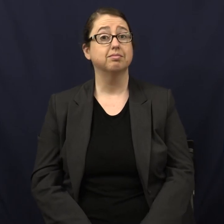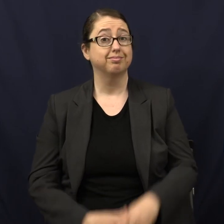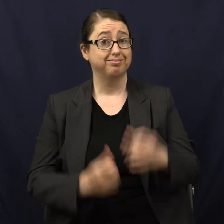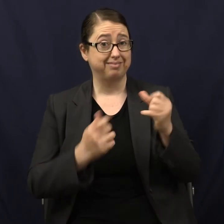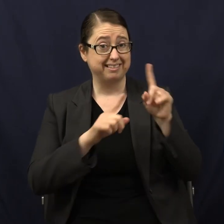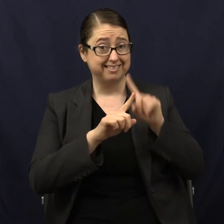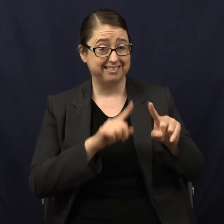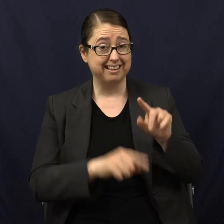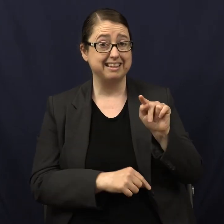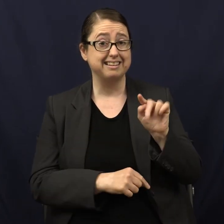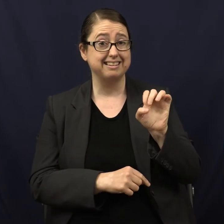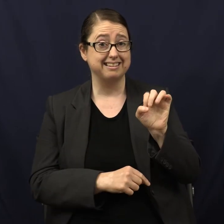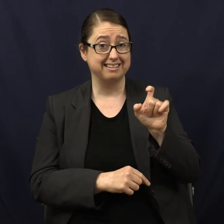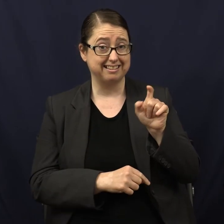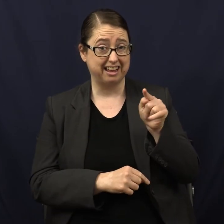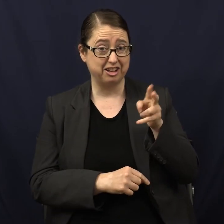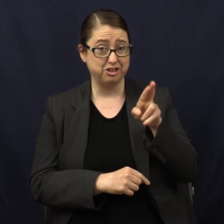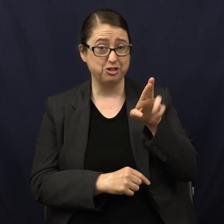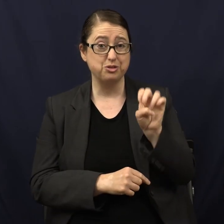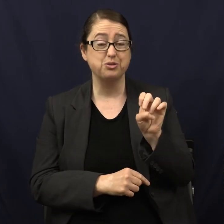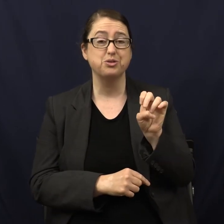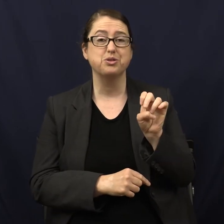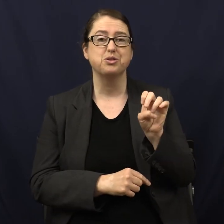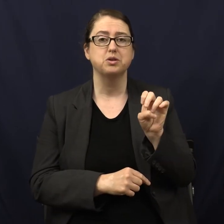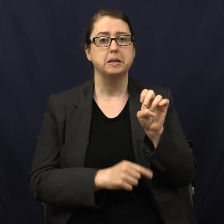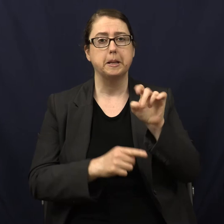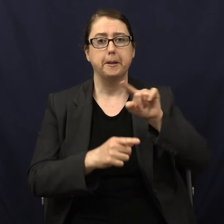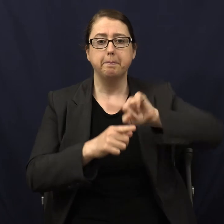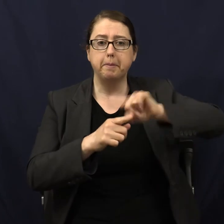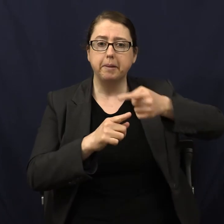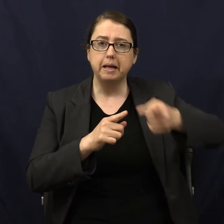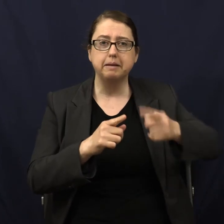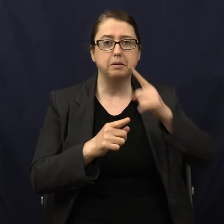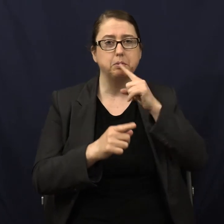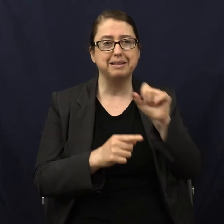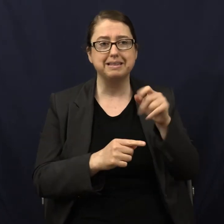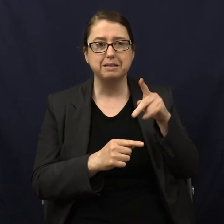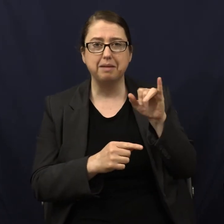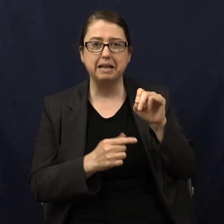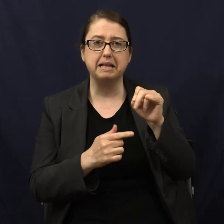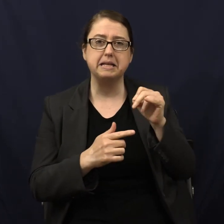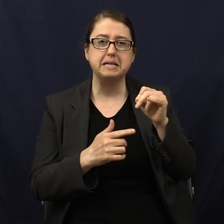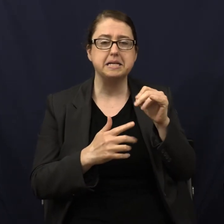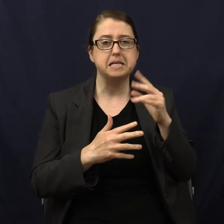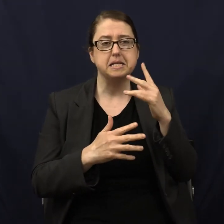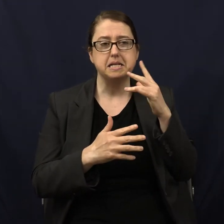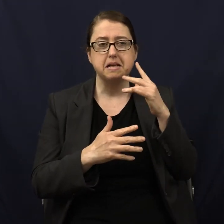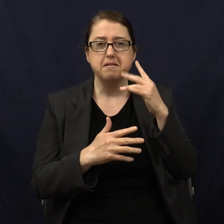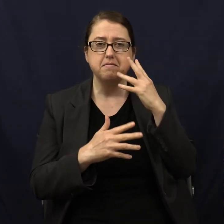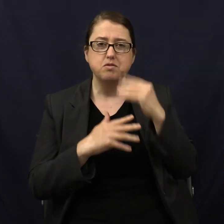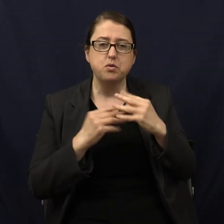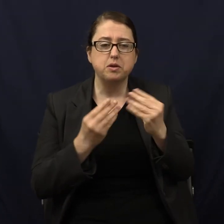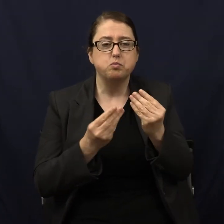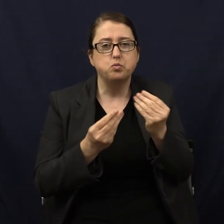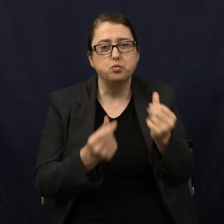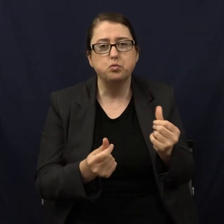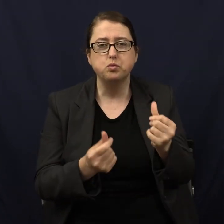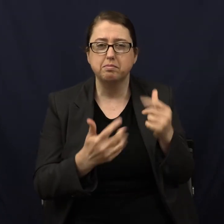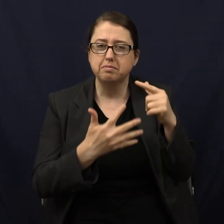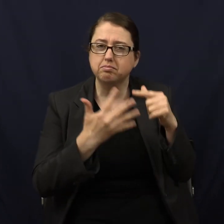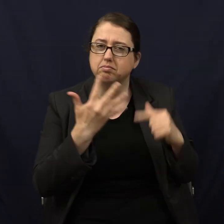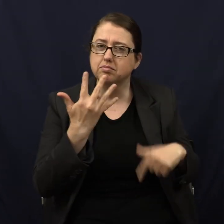Textures. Yes, exactly. A lot of different textures, right? There's bumpy, there's spiny, there's fuzzy, there's smooth, all kinds of stuff, right?